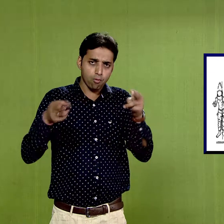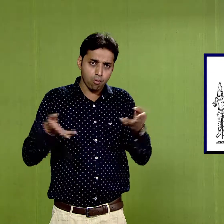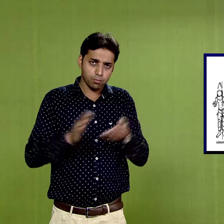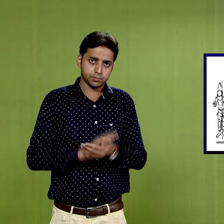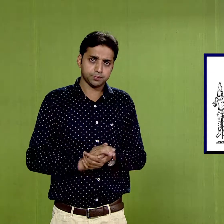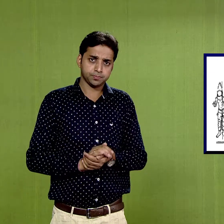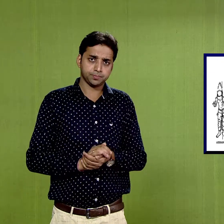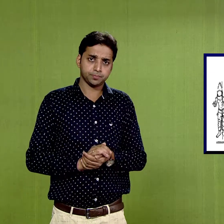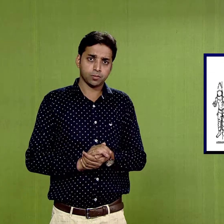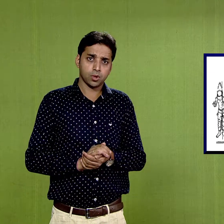proportion,